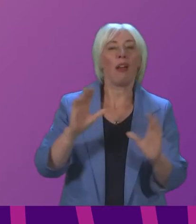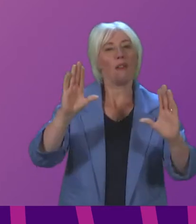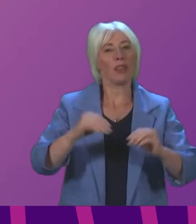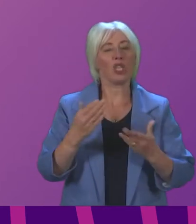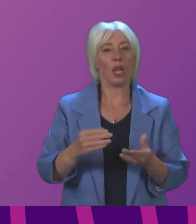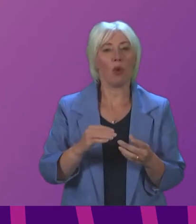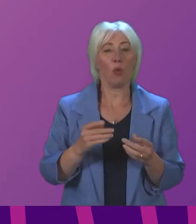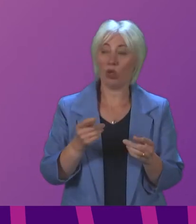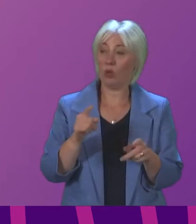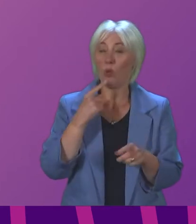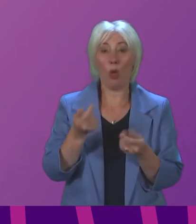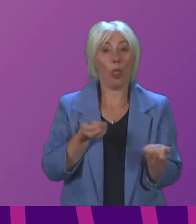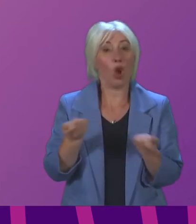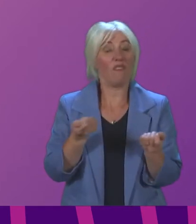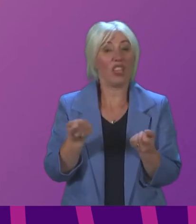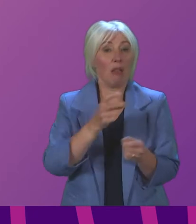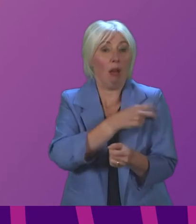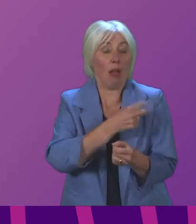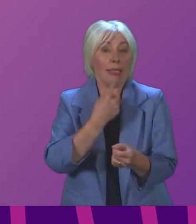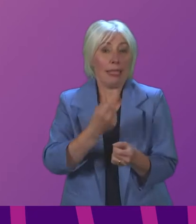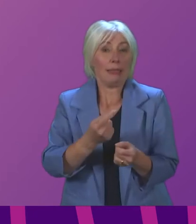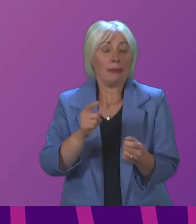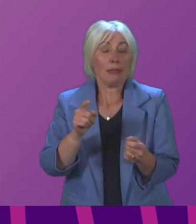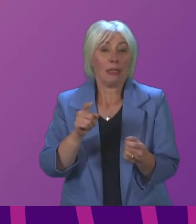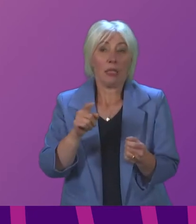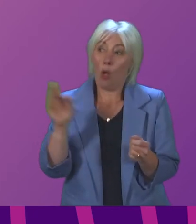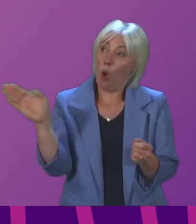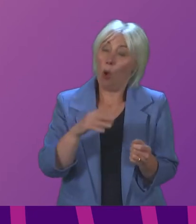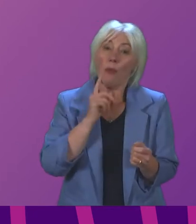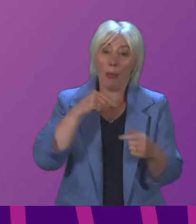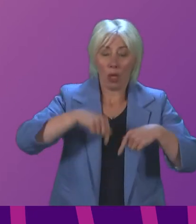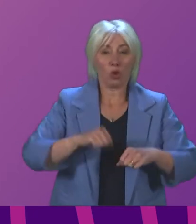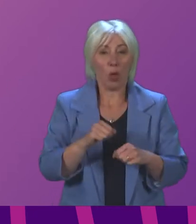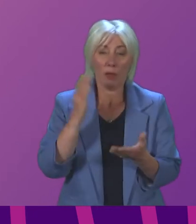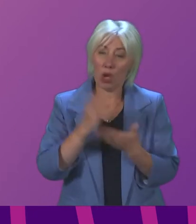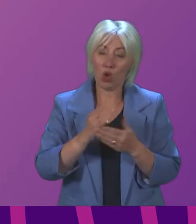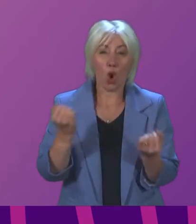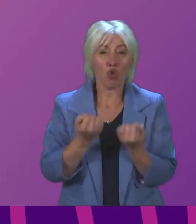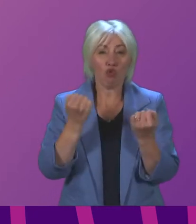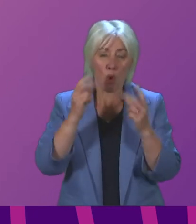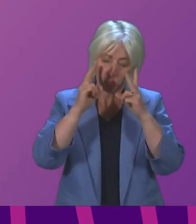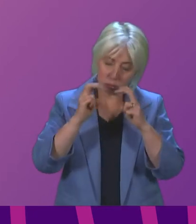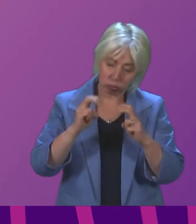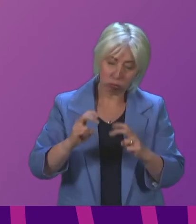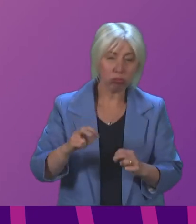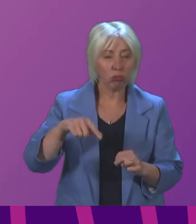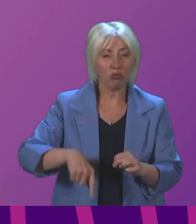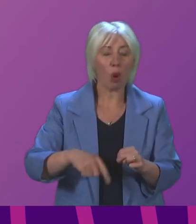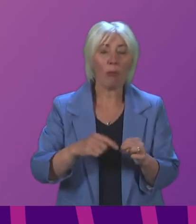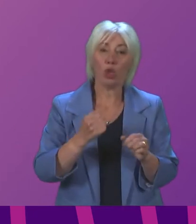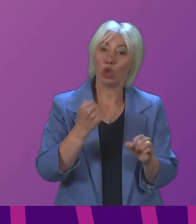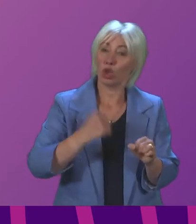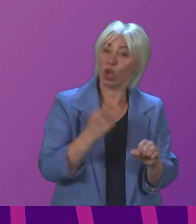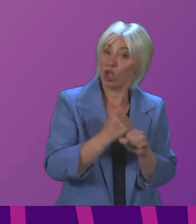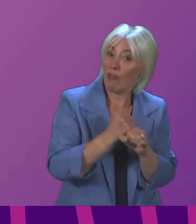the convener's words we owe it to the people of Scotland to ensure there is strong parliamentary scrutiny of the measures proposed by the Scottish Government